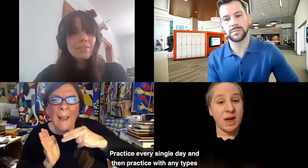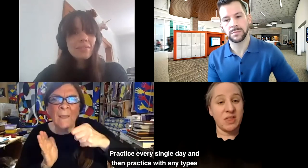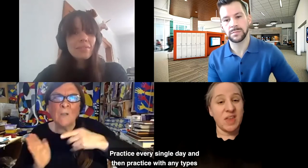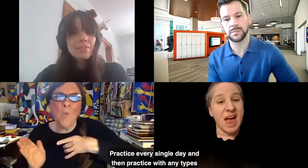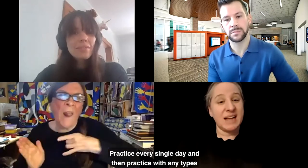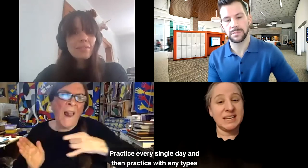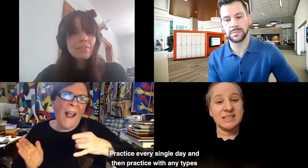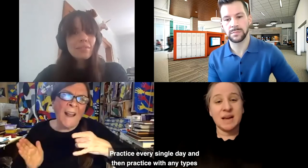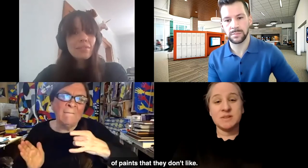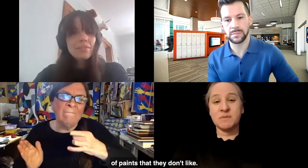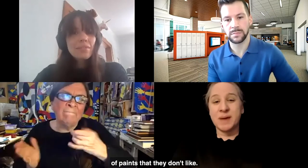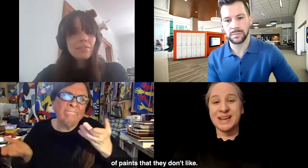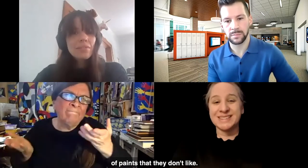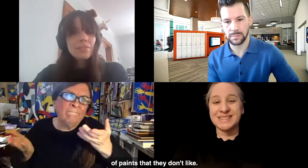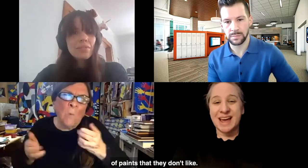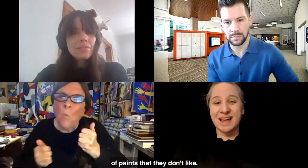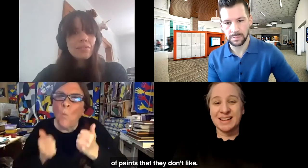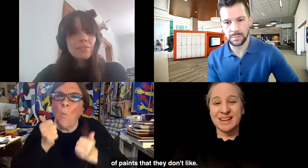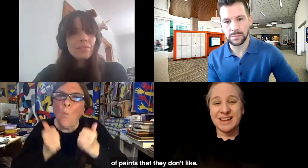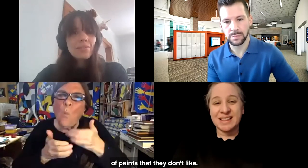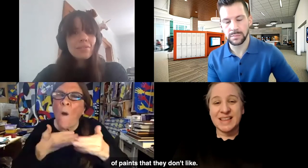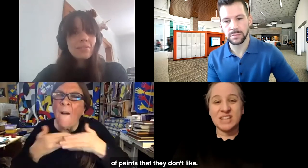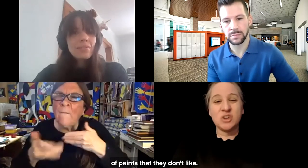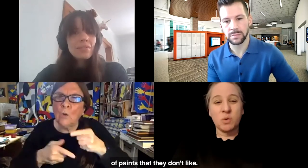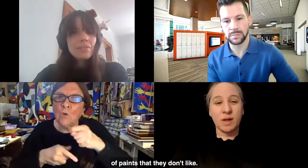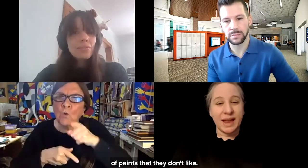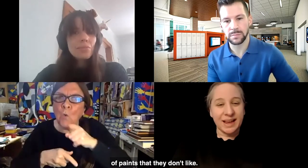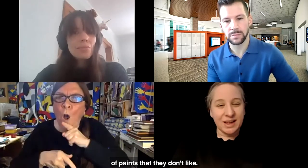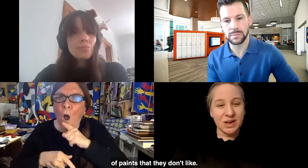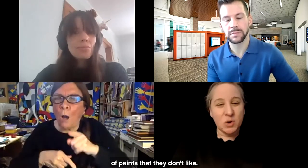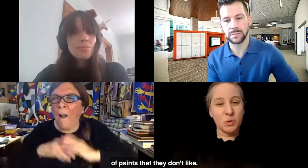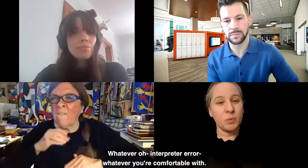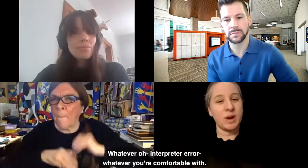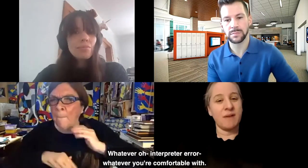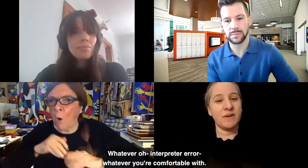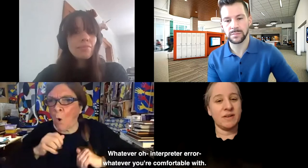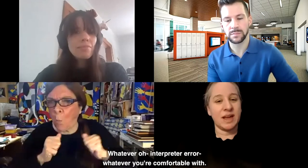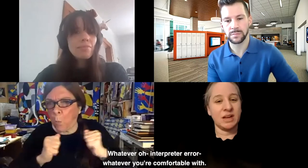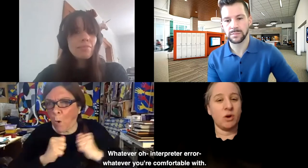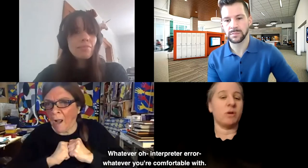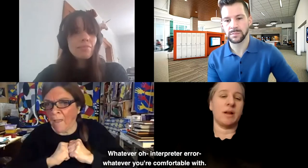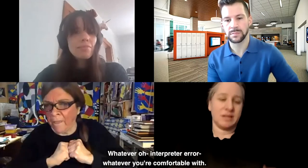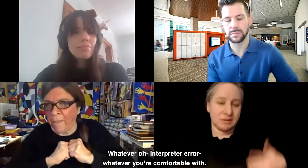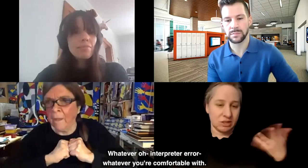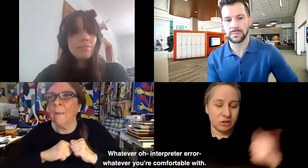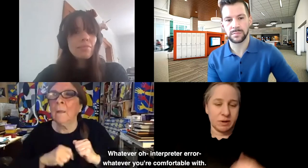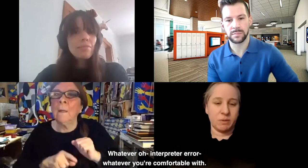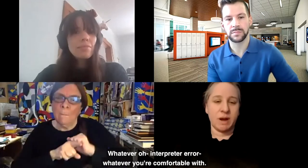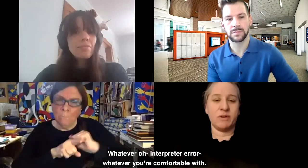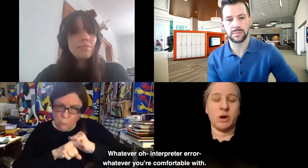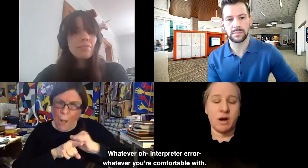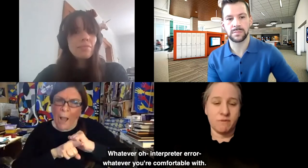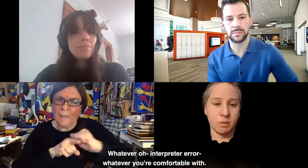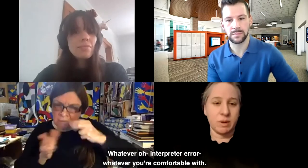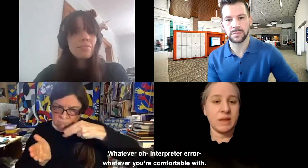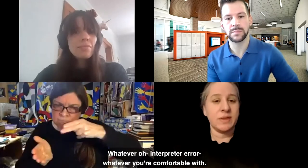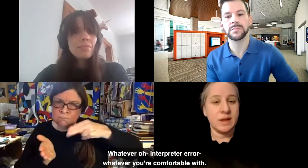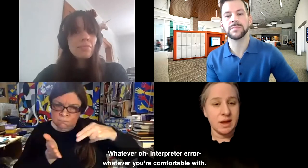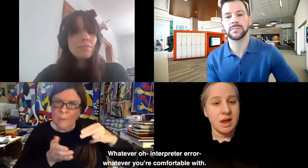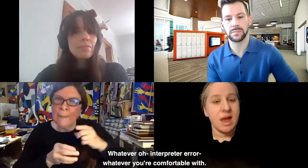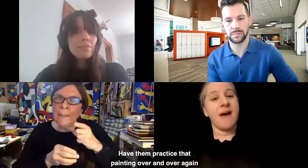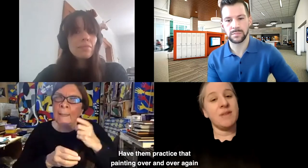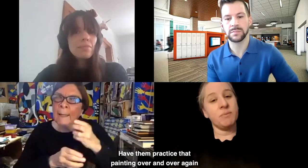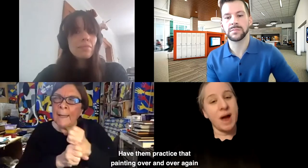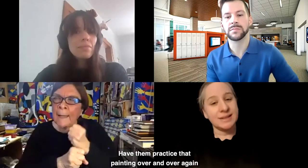with any types of paints that they don't like, whatever they, or interpret or whatever you're comfortable with.